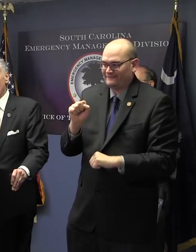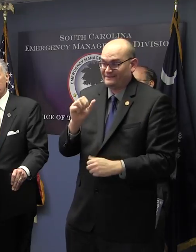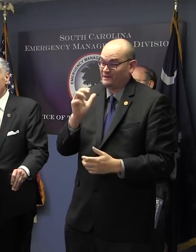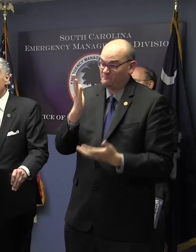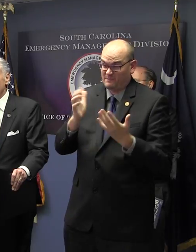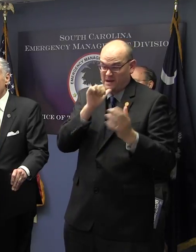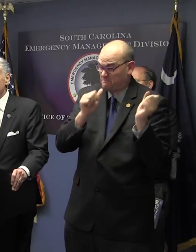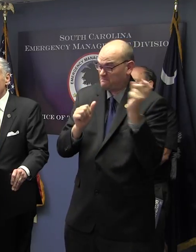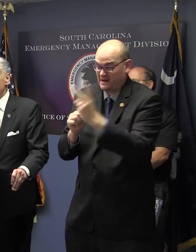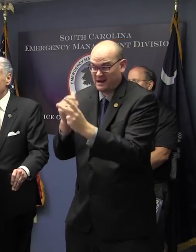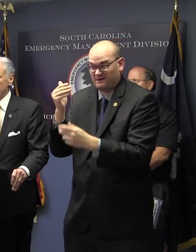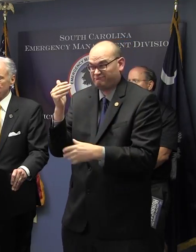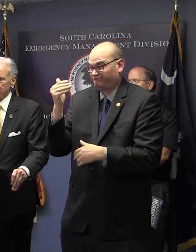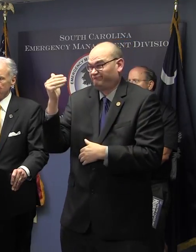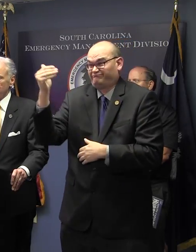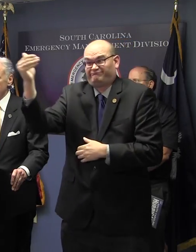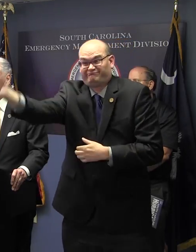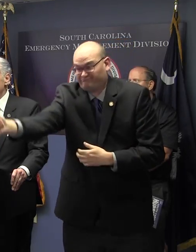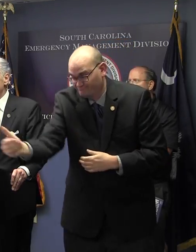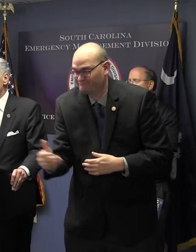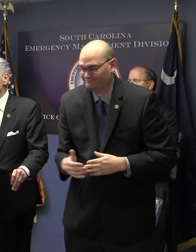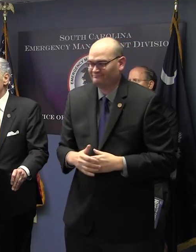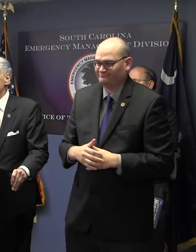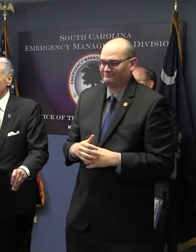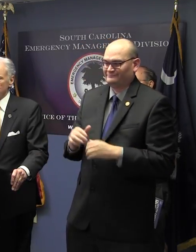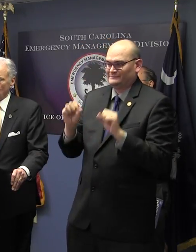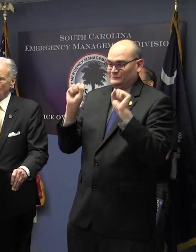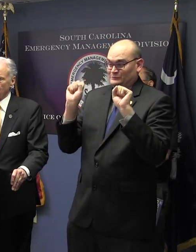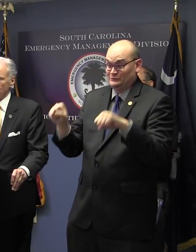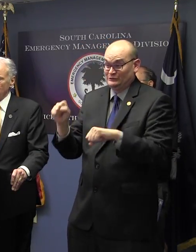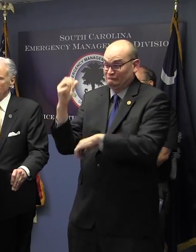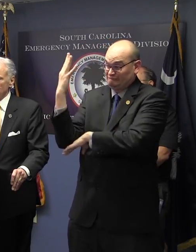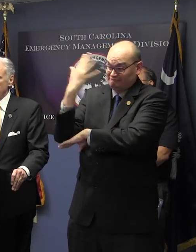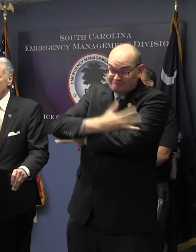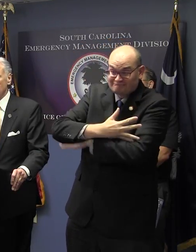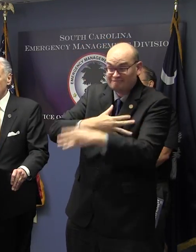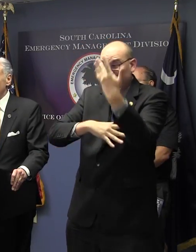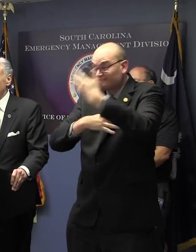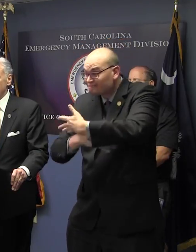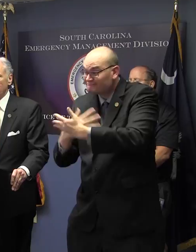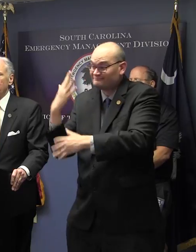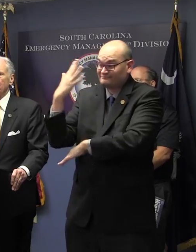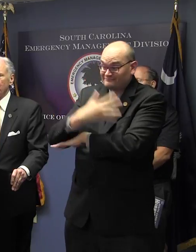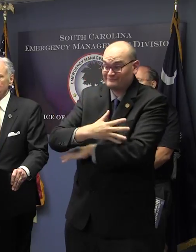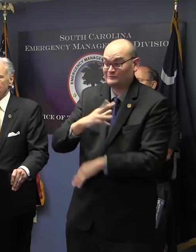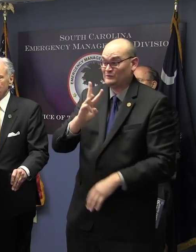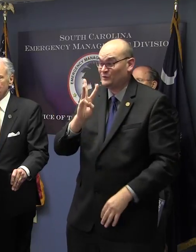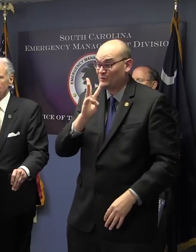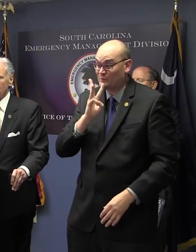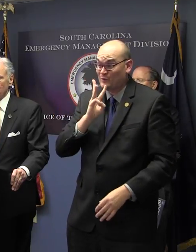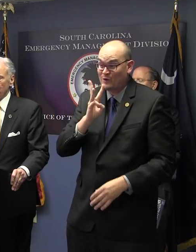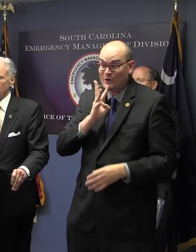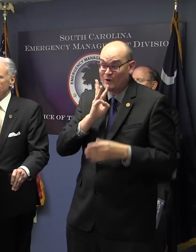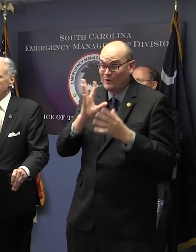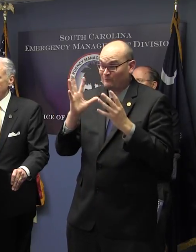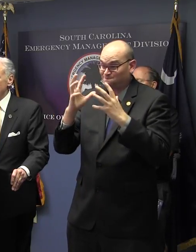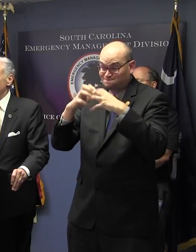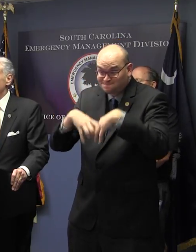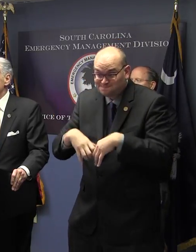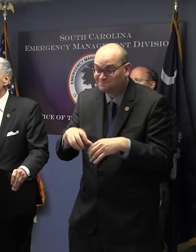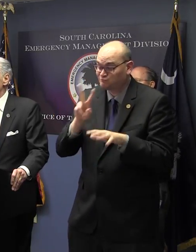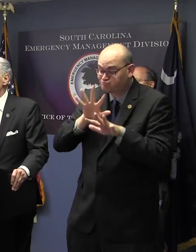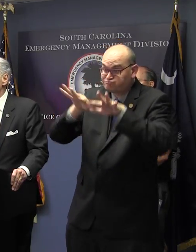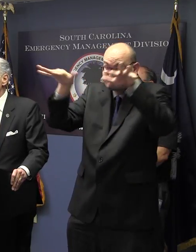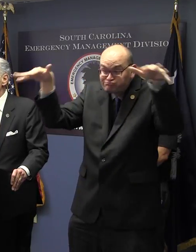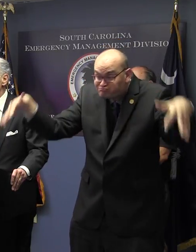days. You won't be allowed to come back. There will be trees down, power lines down, maybe water, maybe roads washed down. We don't know. We hope for the